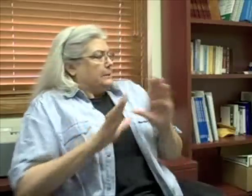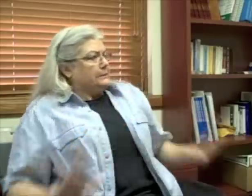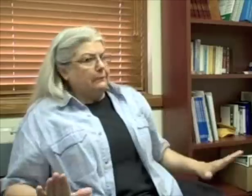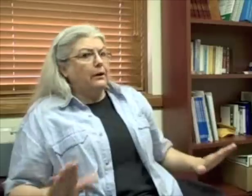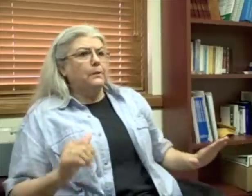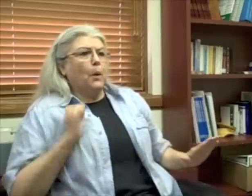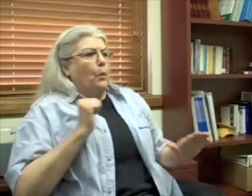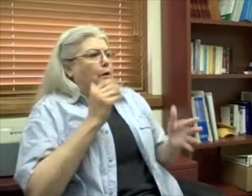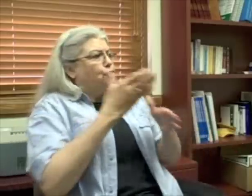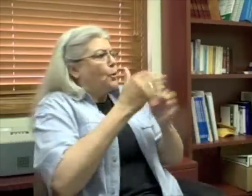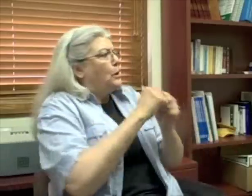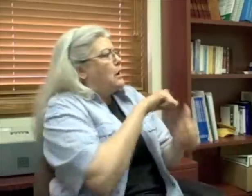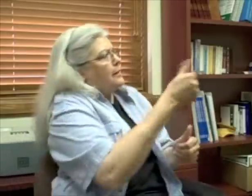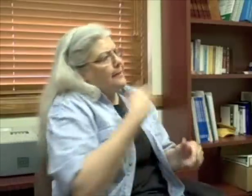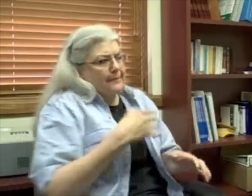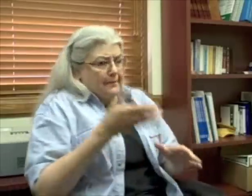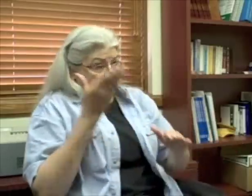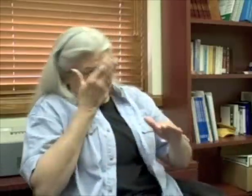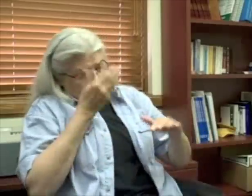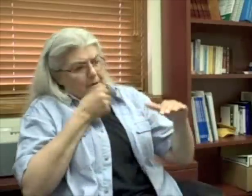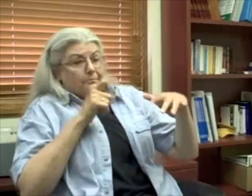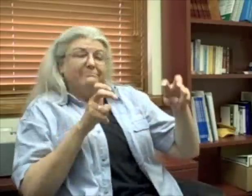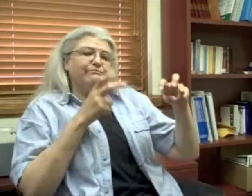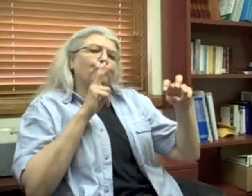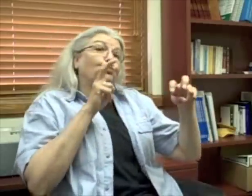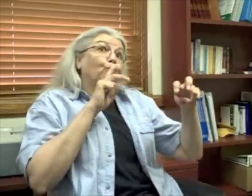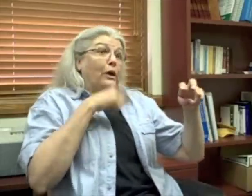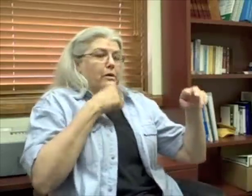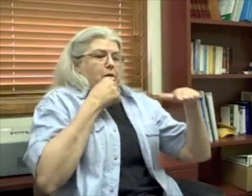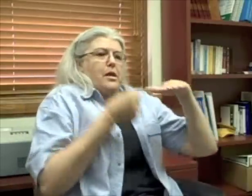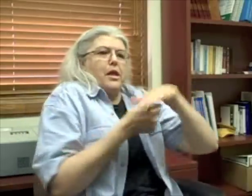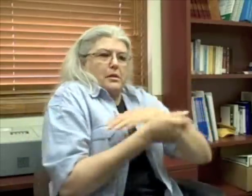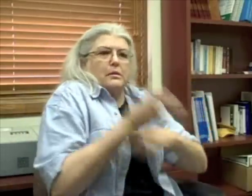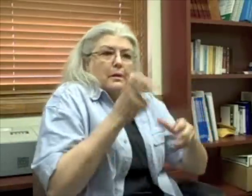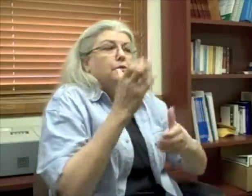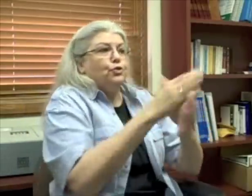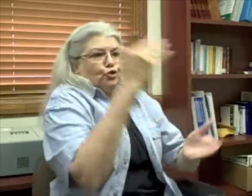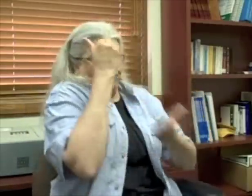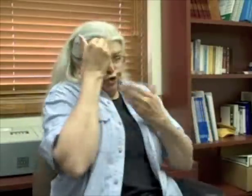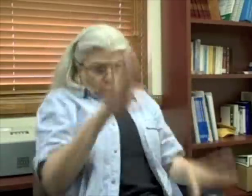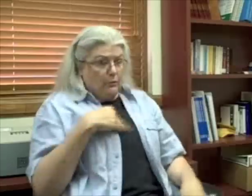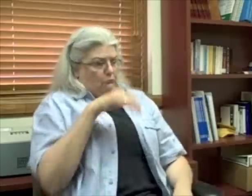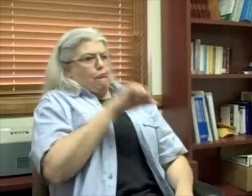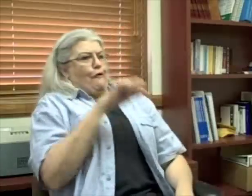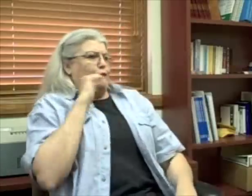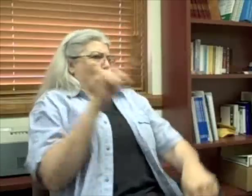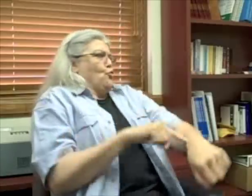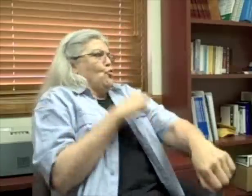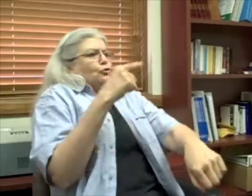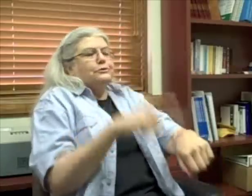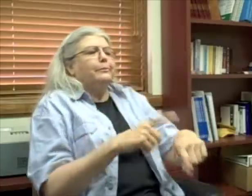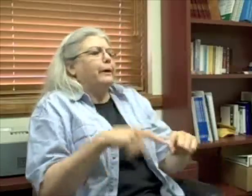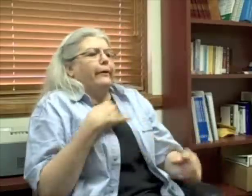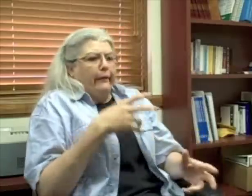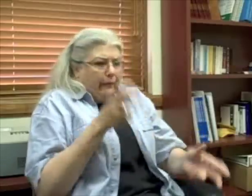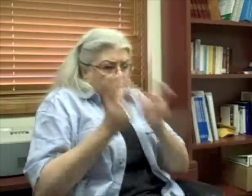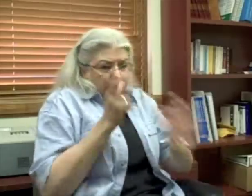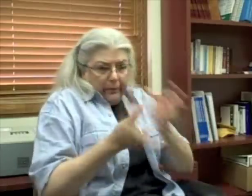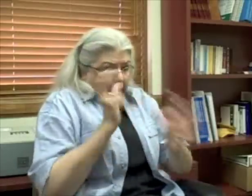I wasn't drinking in front of other people. I was a secret drinker. And I was an alcoholic for a long time. And I just kept drinking more and more and